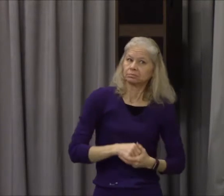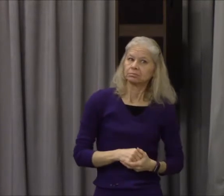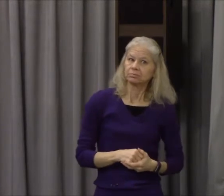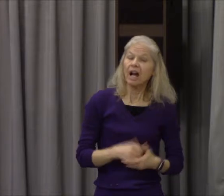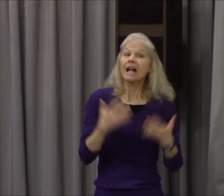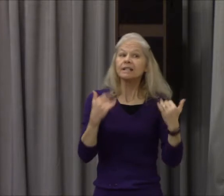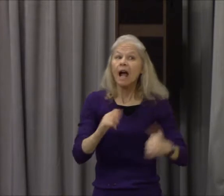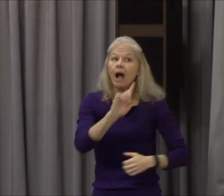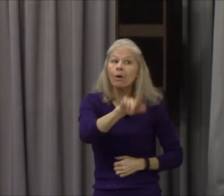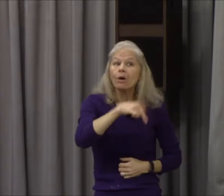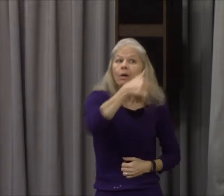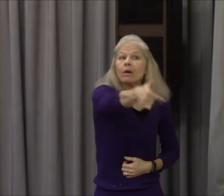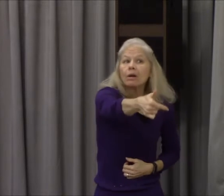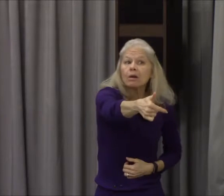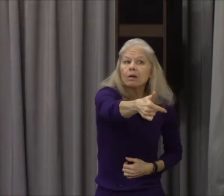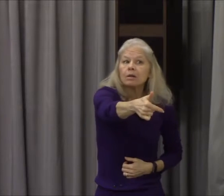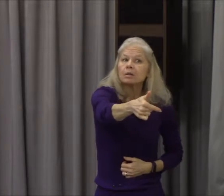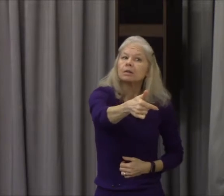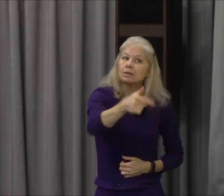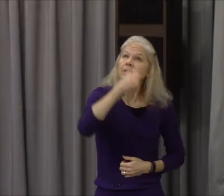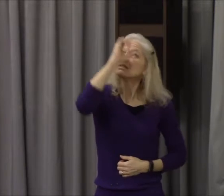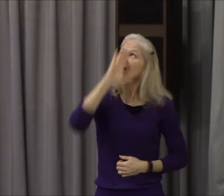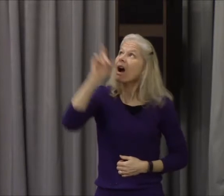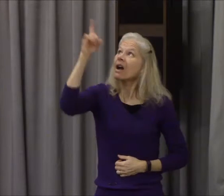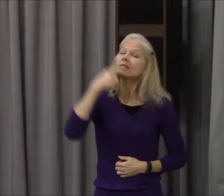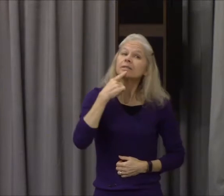you what? To believe. To believe.